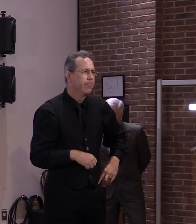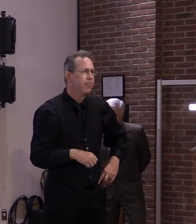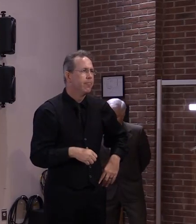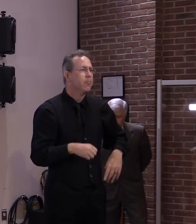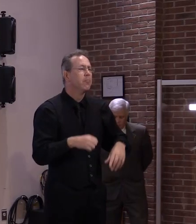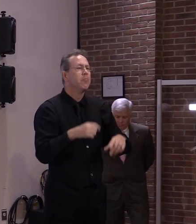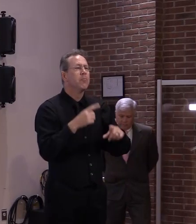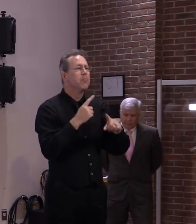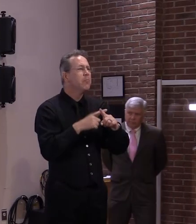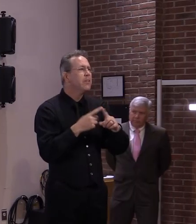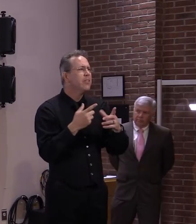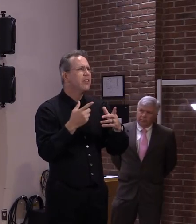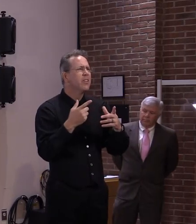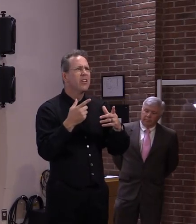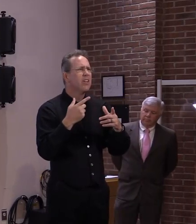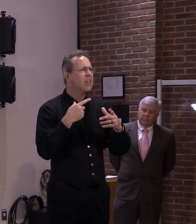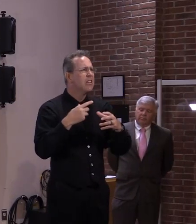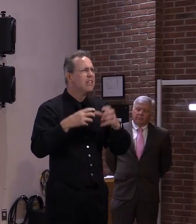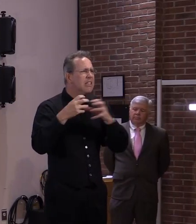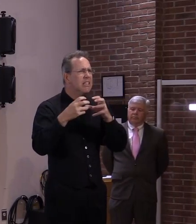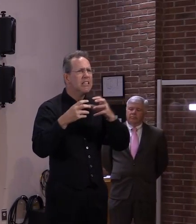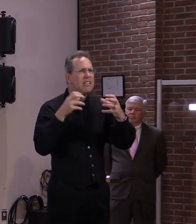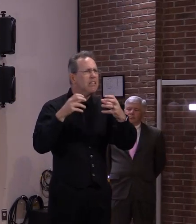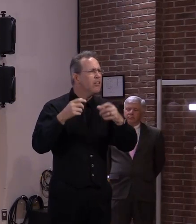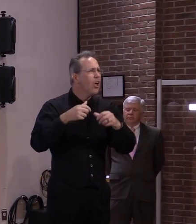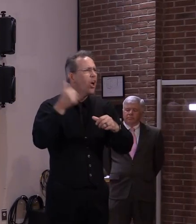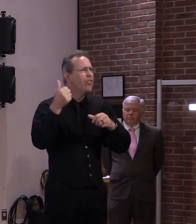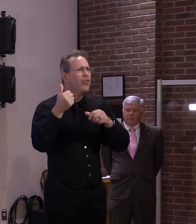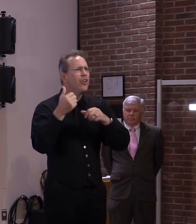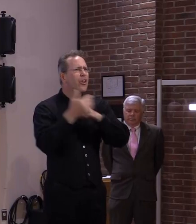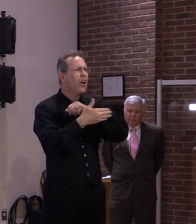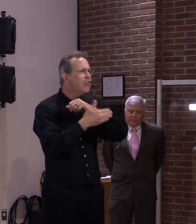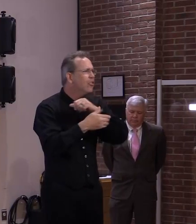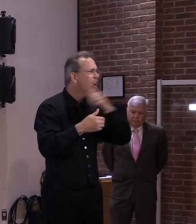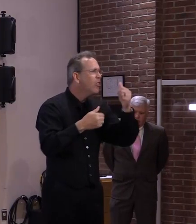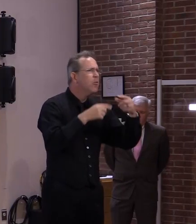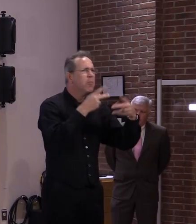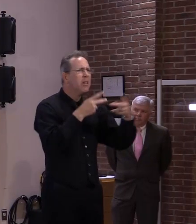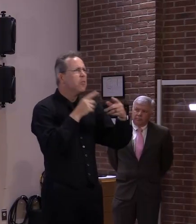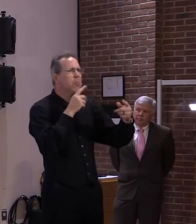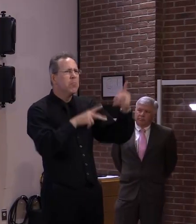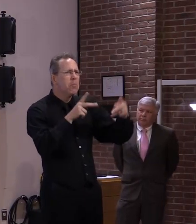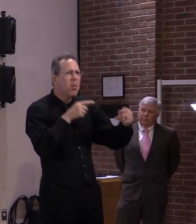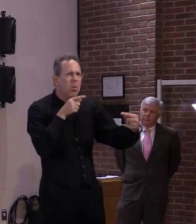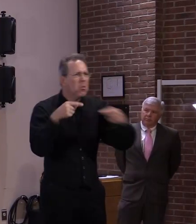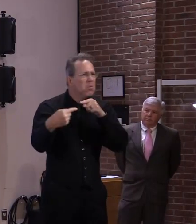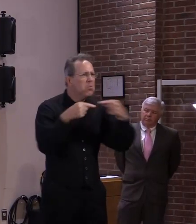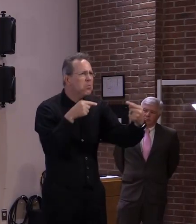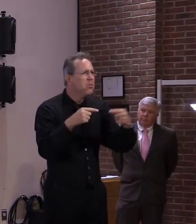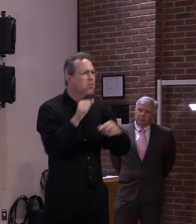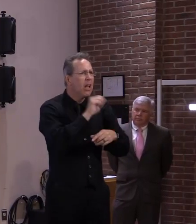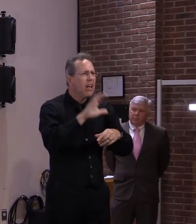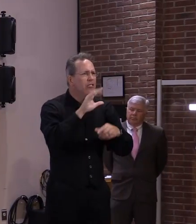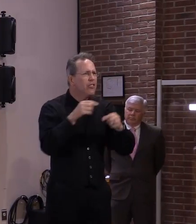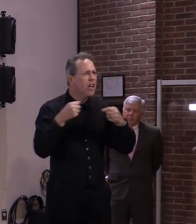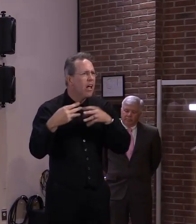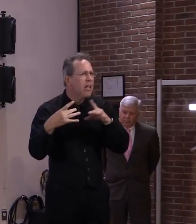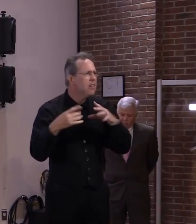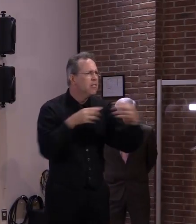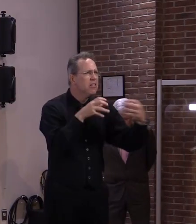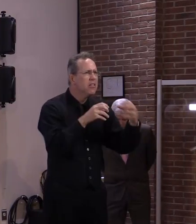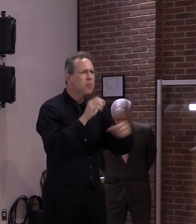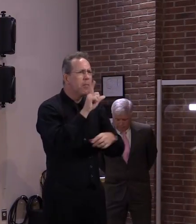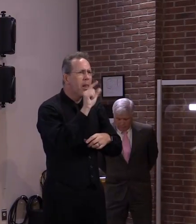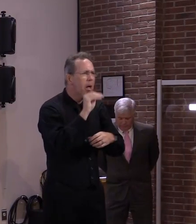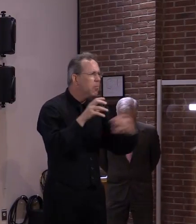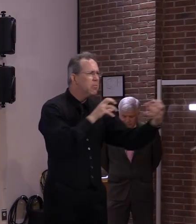ministers around the world as well that doesn't say so much about what we could do and not do better because there